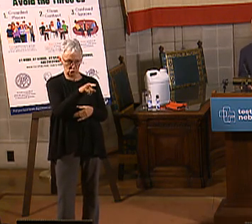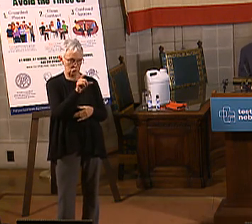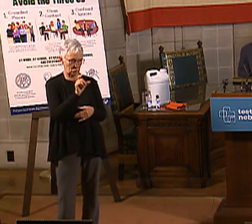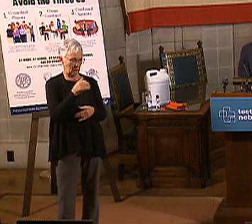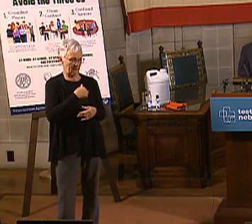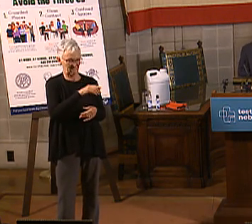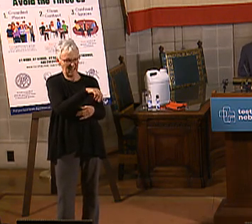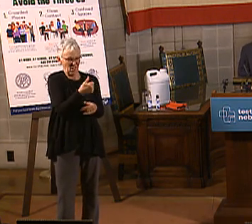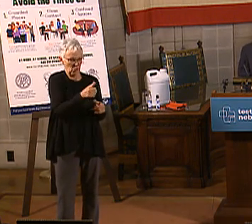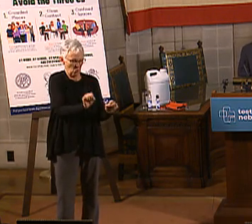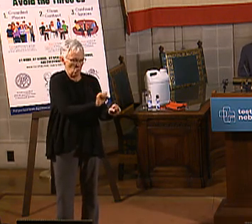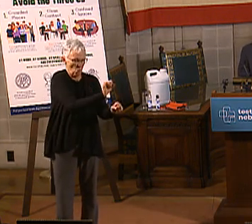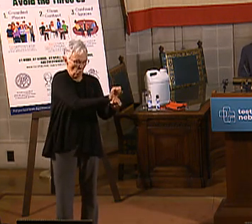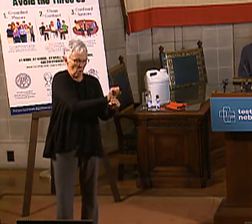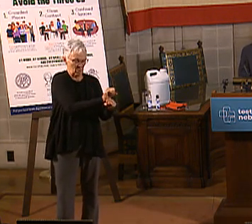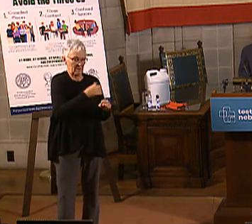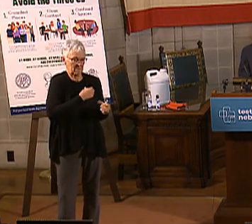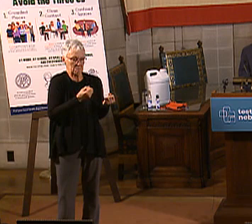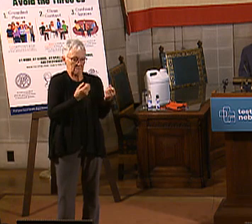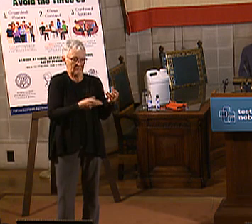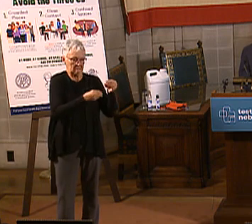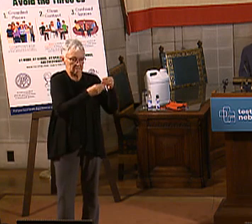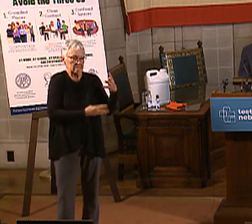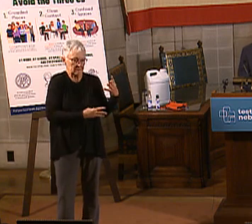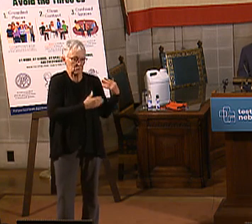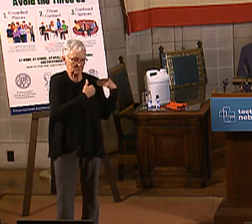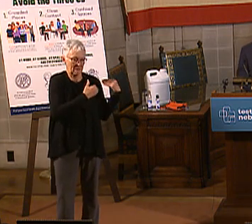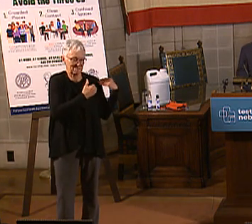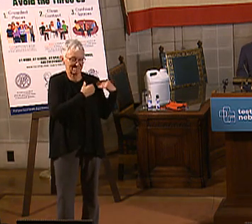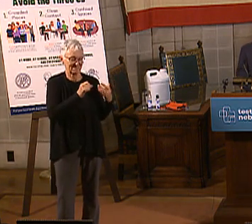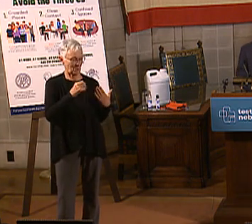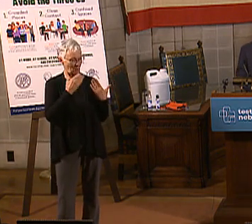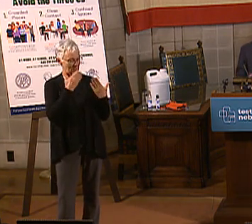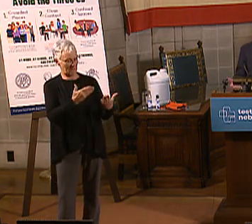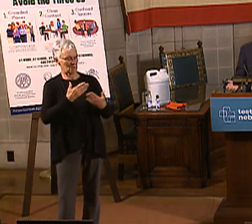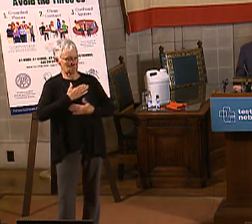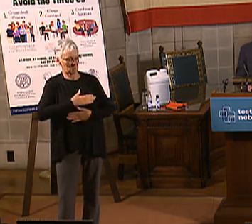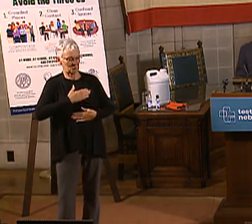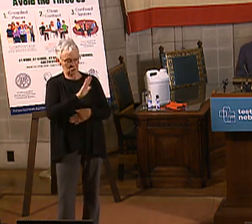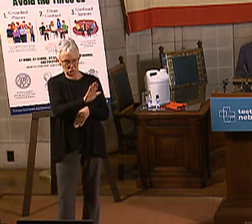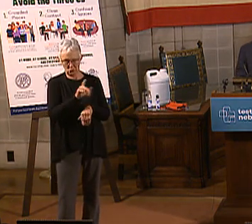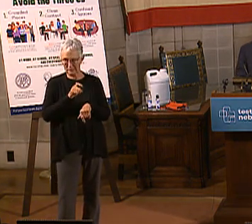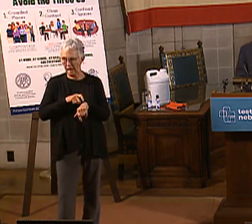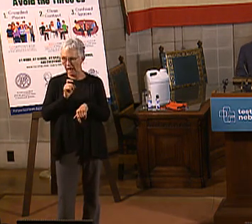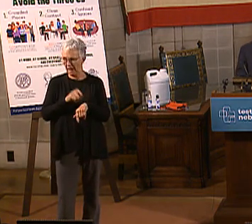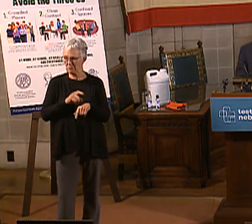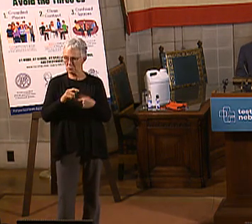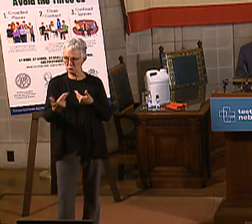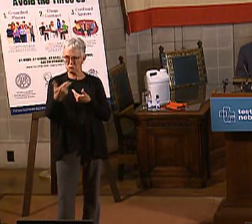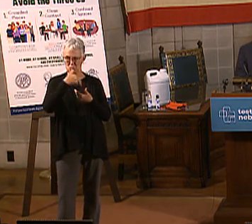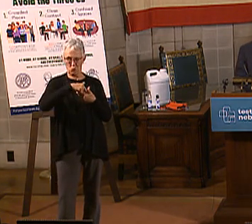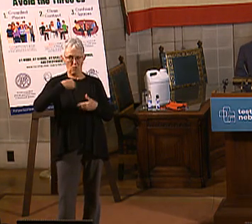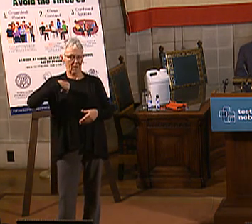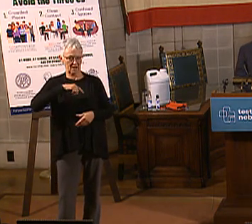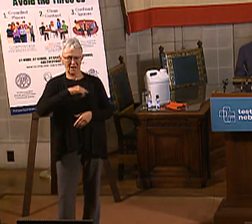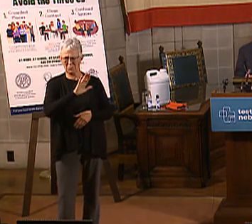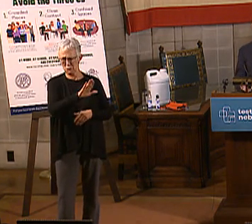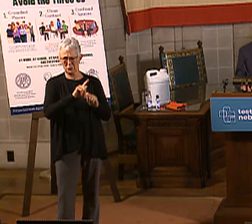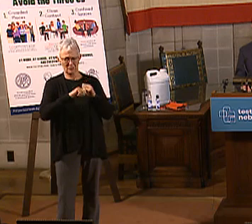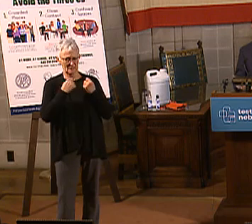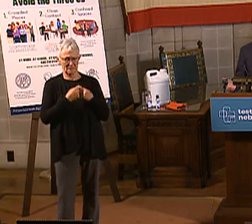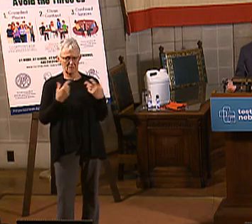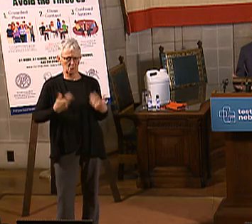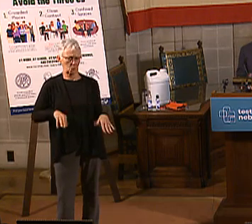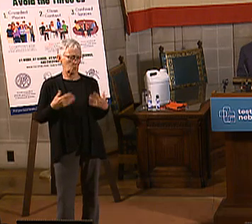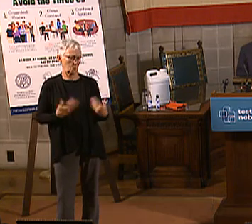of, you know, you've got a lot of things on your plate, but we really appreciate you taking the time. And again, your team has just been fantastic as we've worked through not only